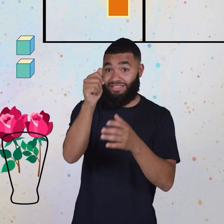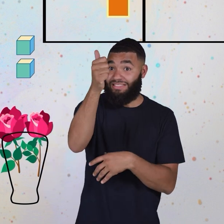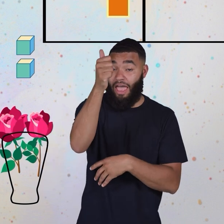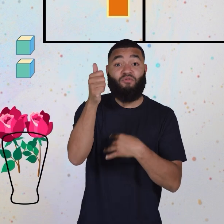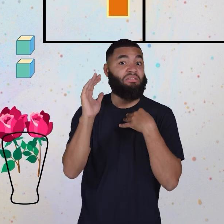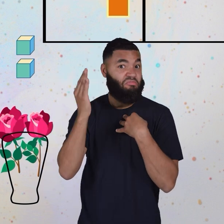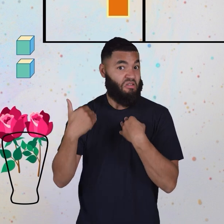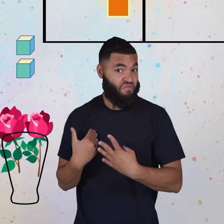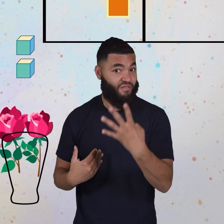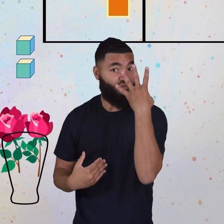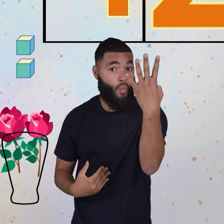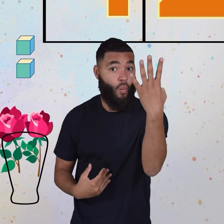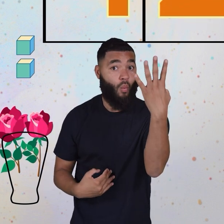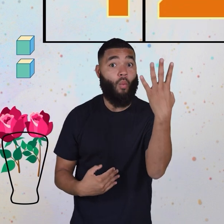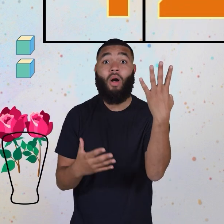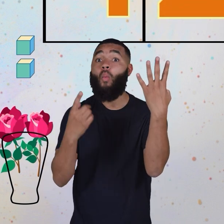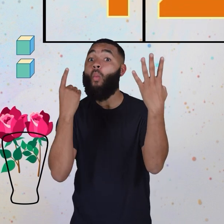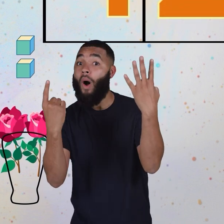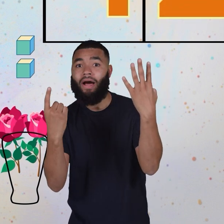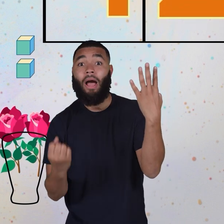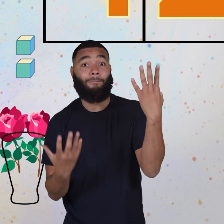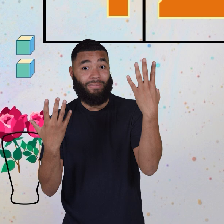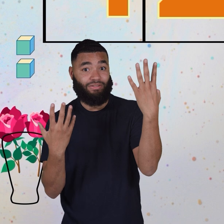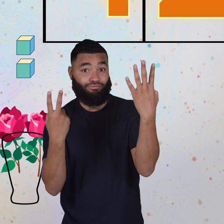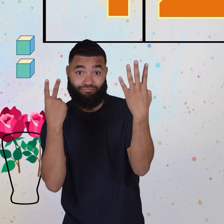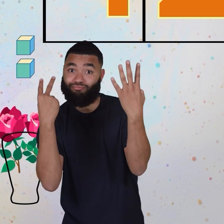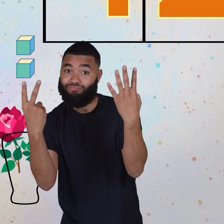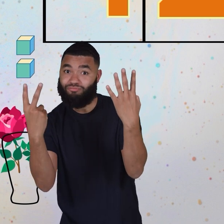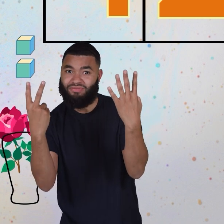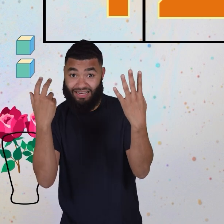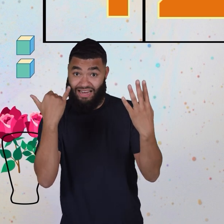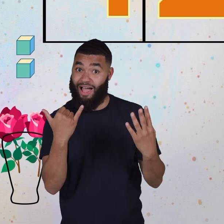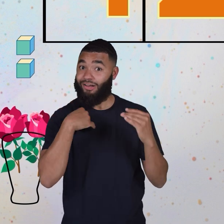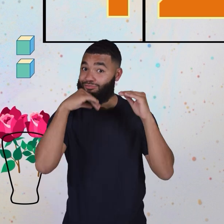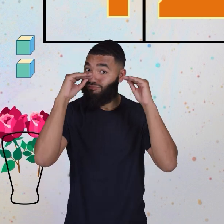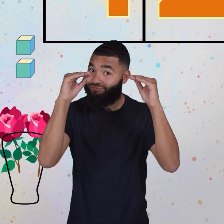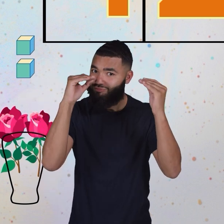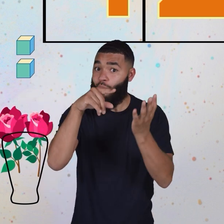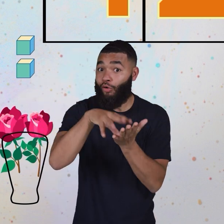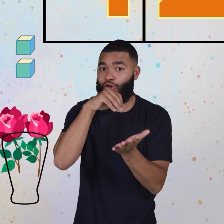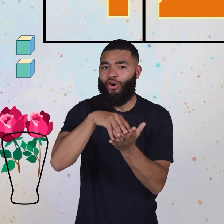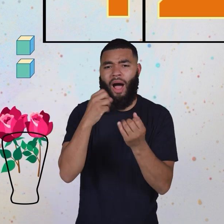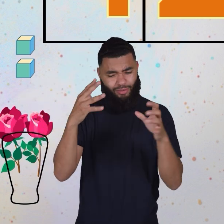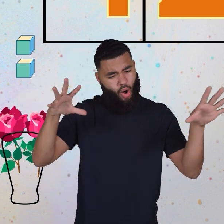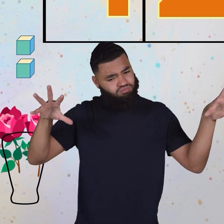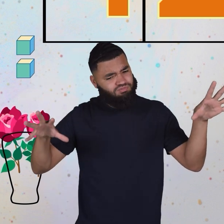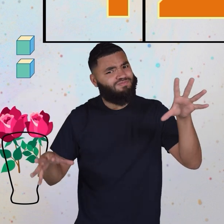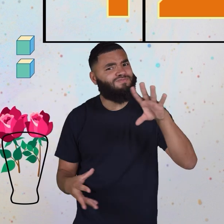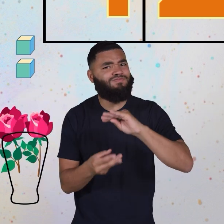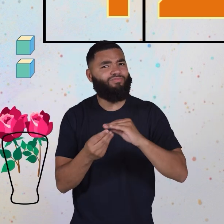the leftovers in the ones place. Given the skills we have learned, how many flowers are there all together?